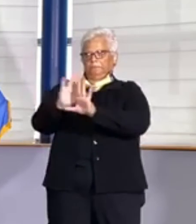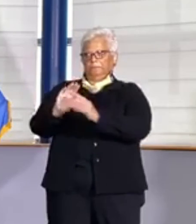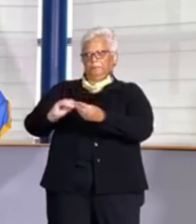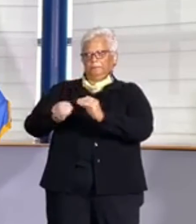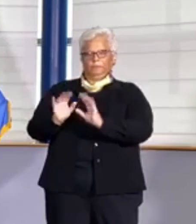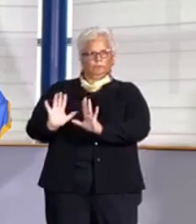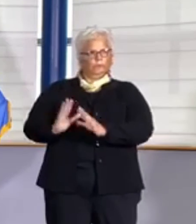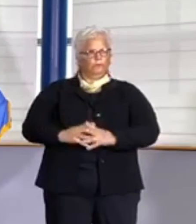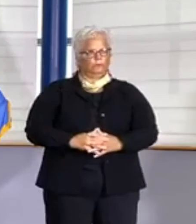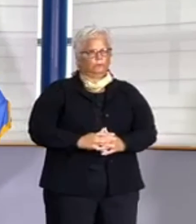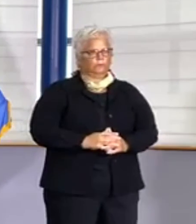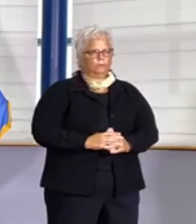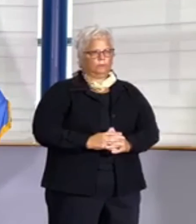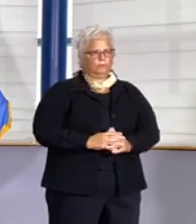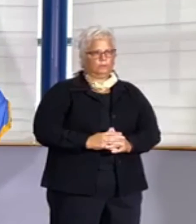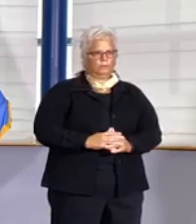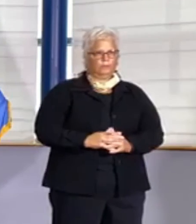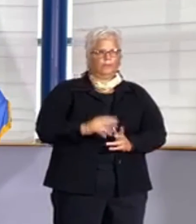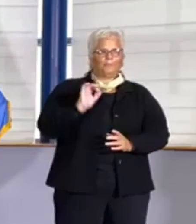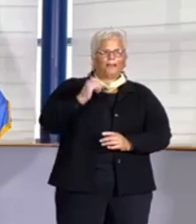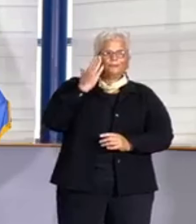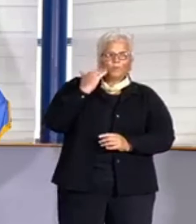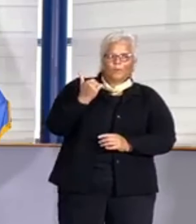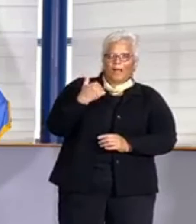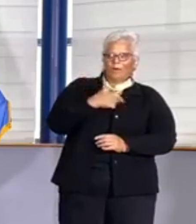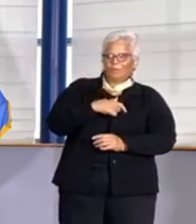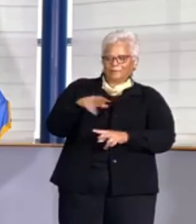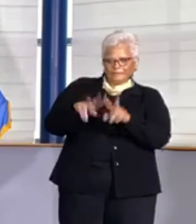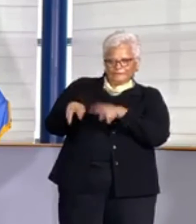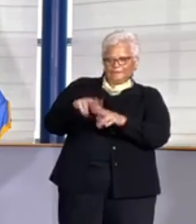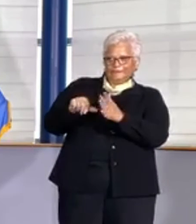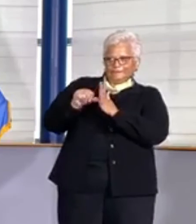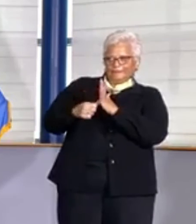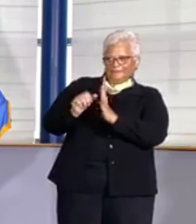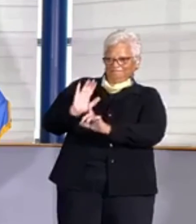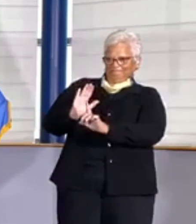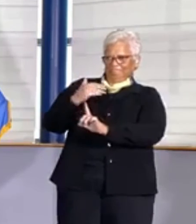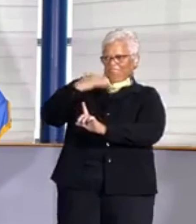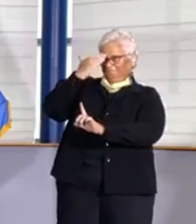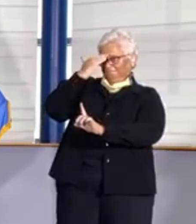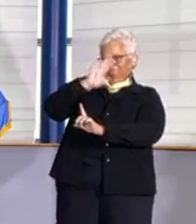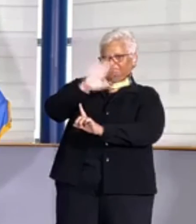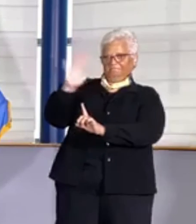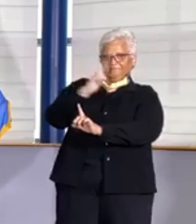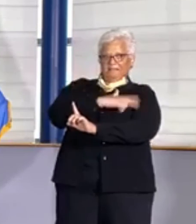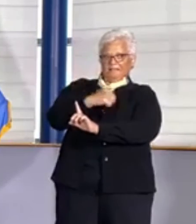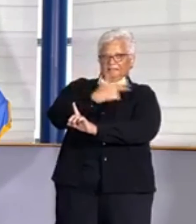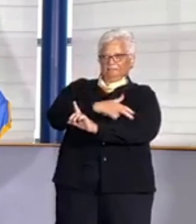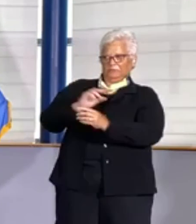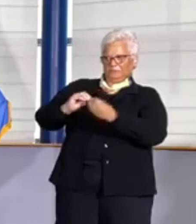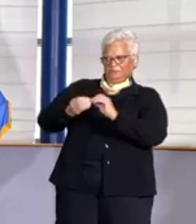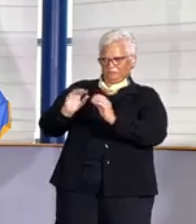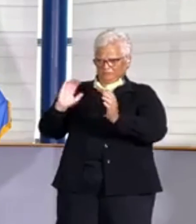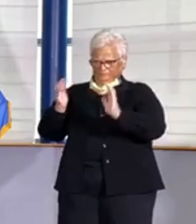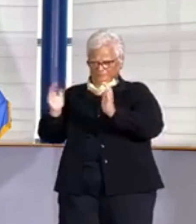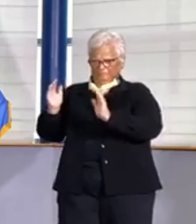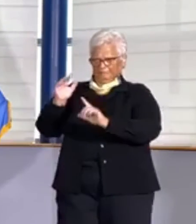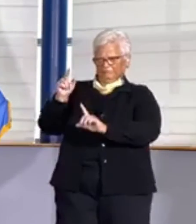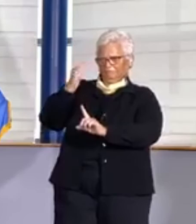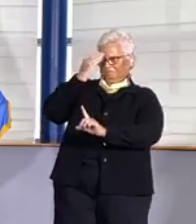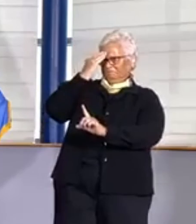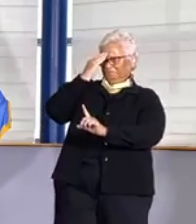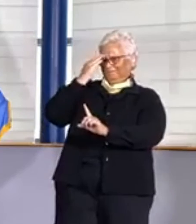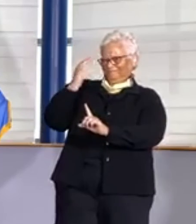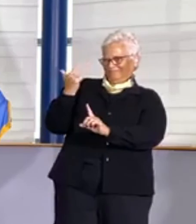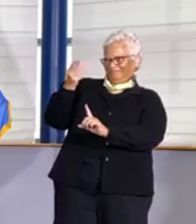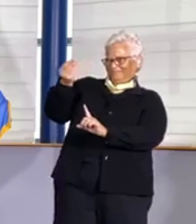region. So, you know, we have the data, we try and interpret it in a way that makes the most sense, and using a regional format will allow us to do that